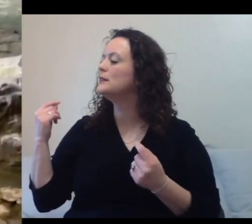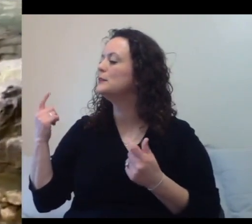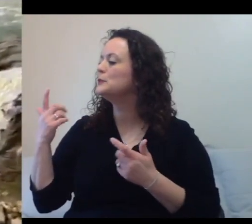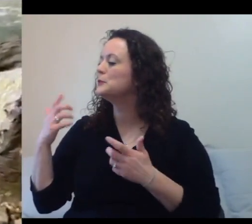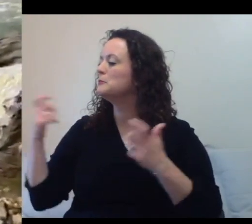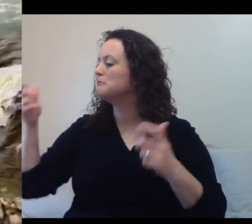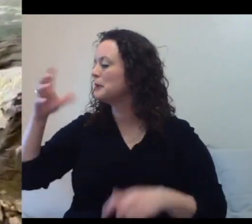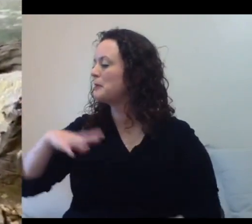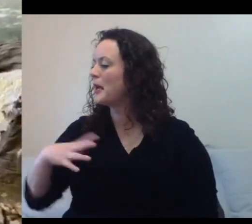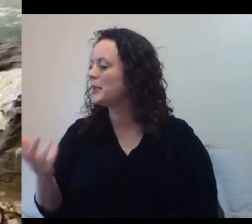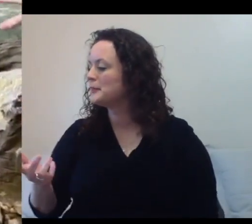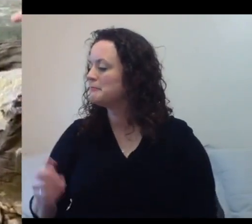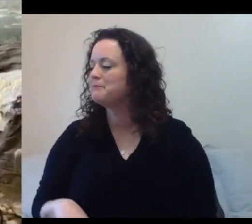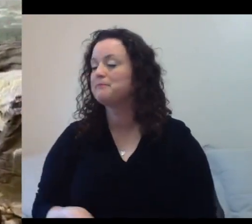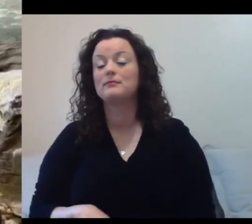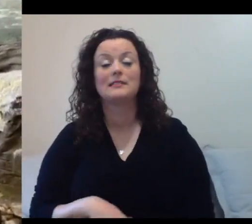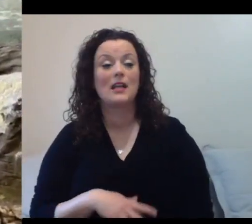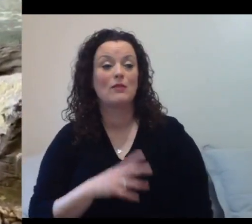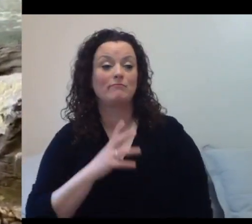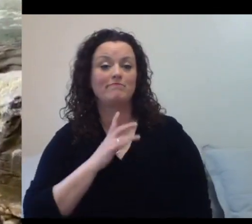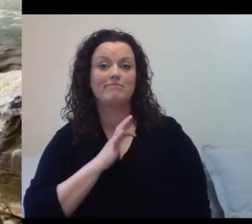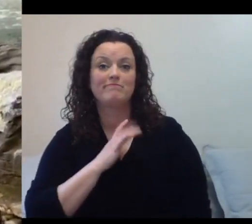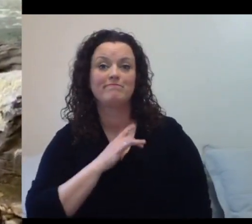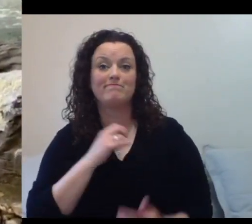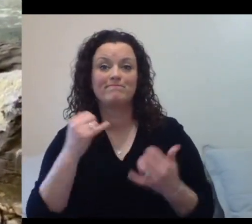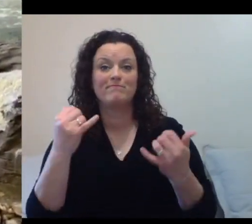cool time. So we're going through molds. They're going to start yelling again.